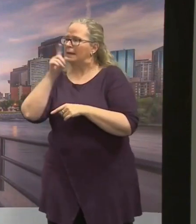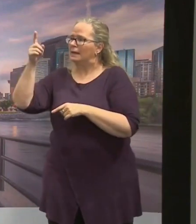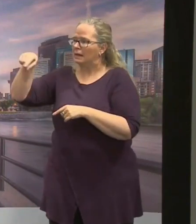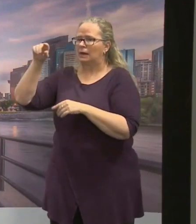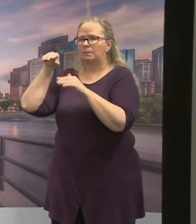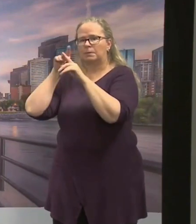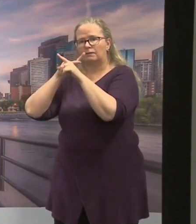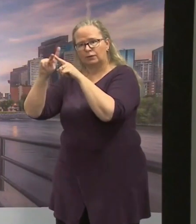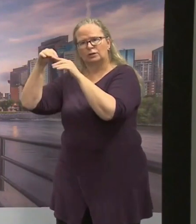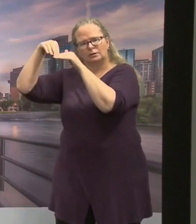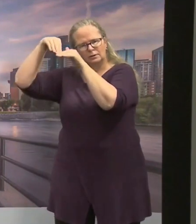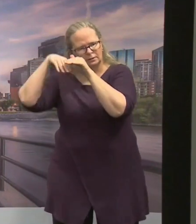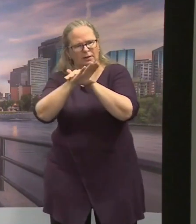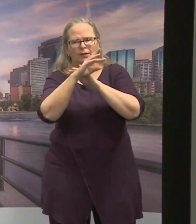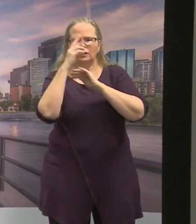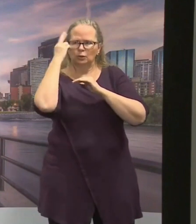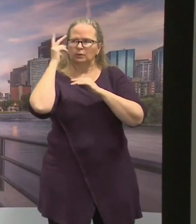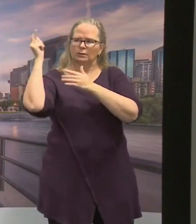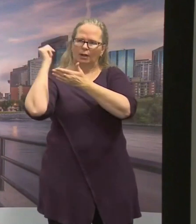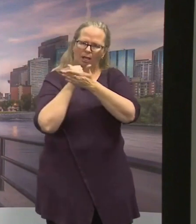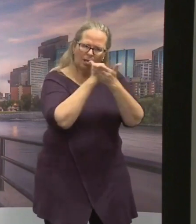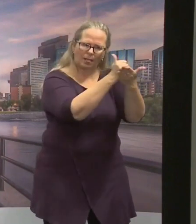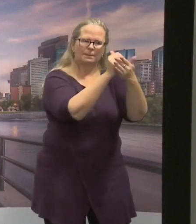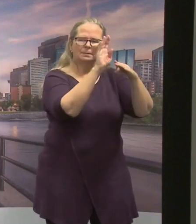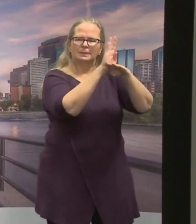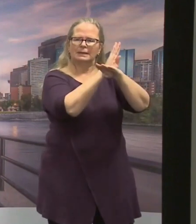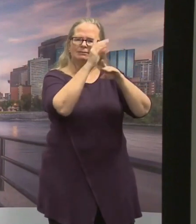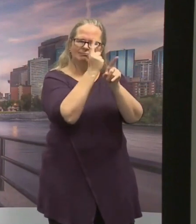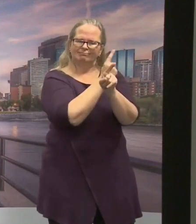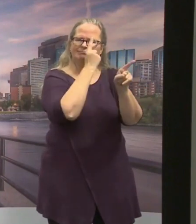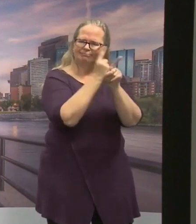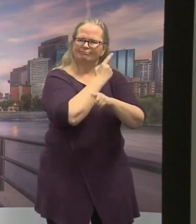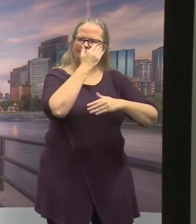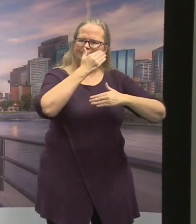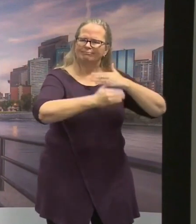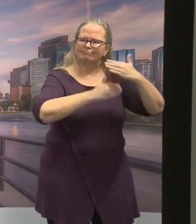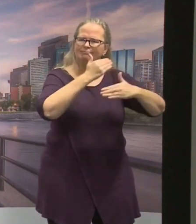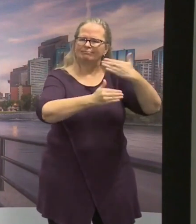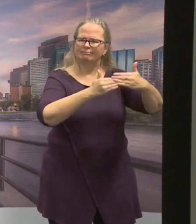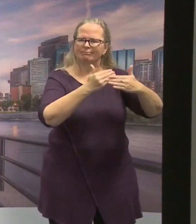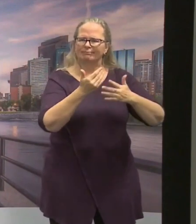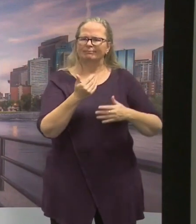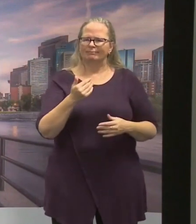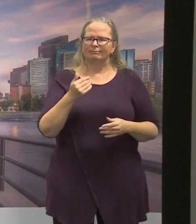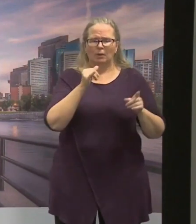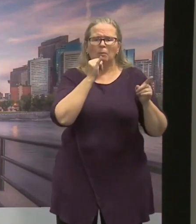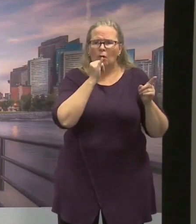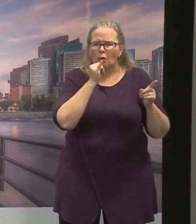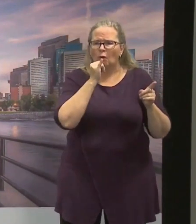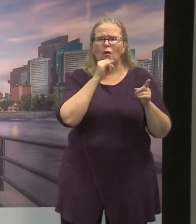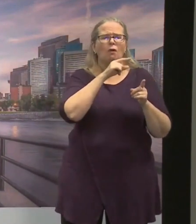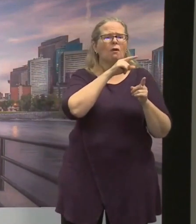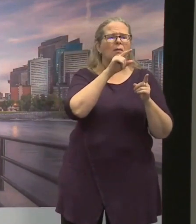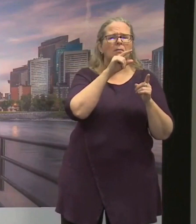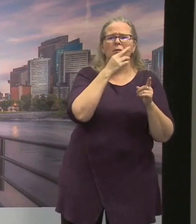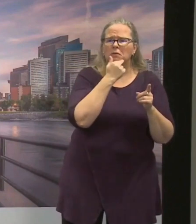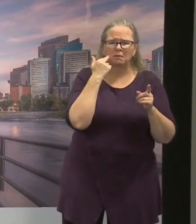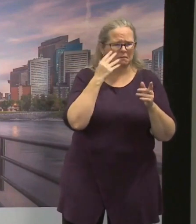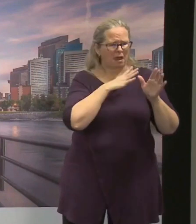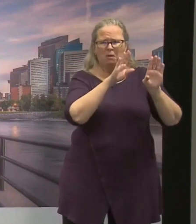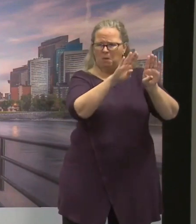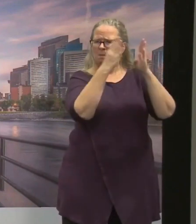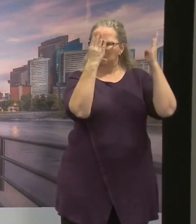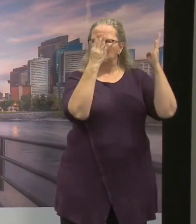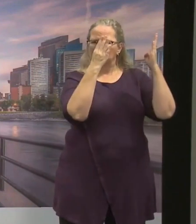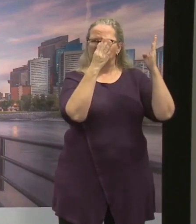But I want to say to the vast majority of restaurants and bars, you're doing a great job, and we want to keep you open. You know, we want to keep you open,